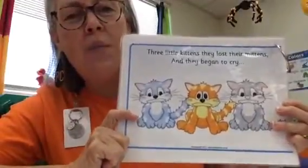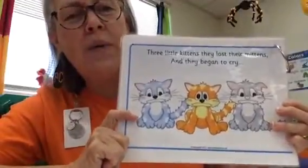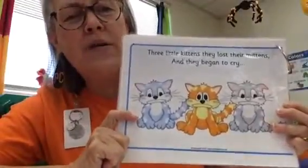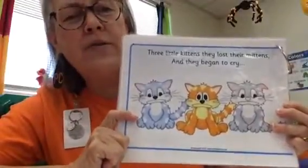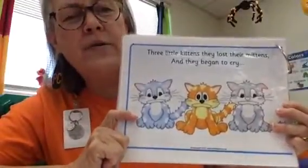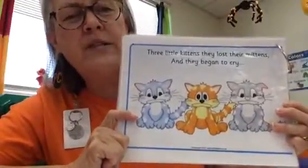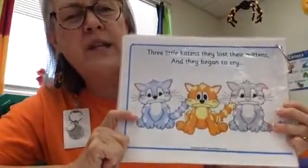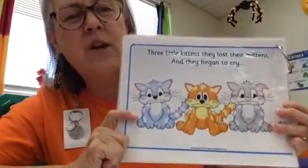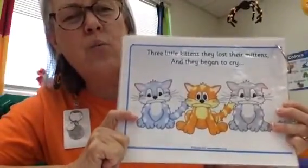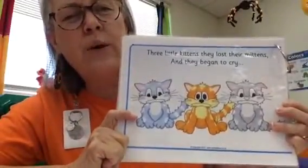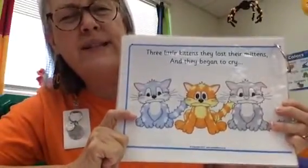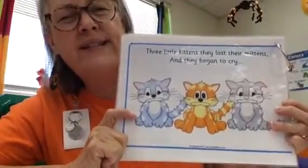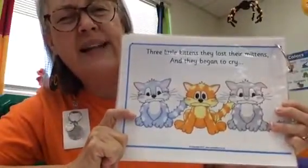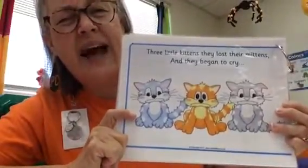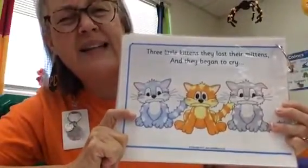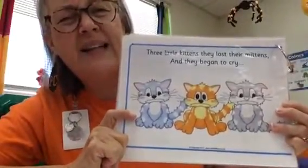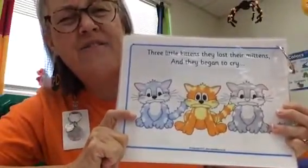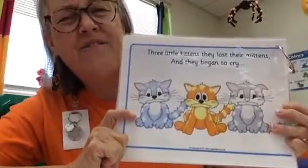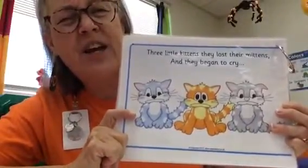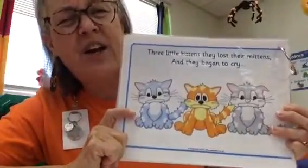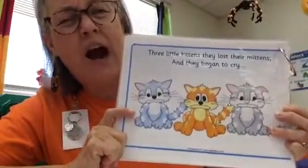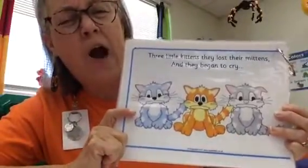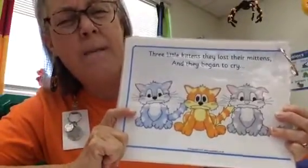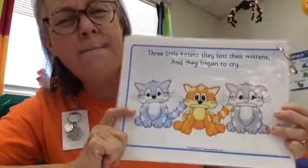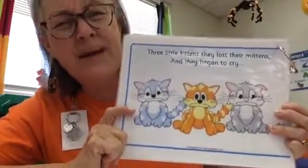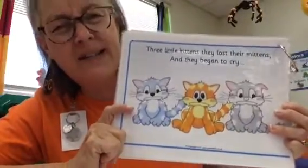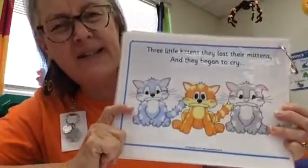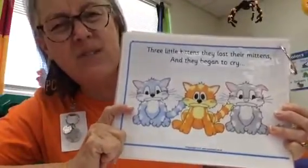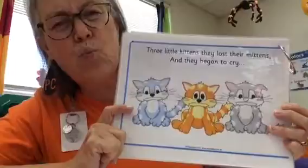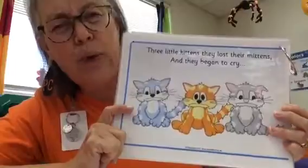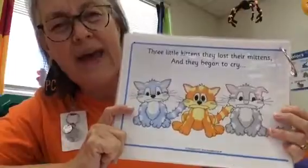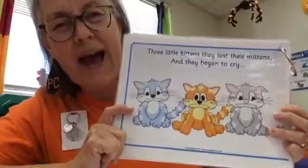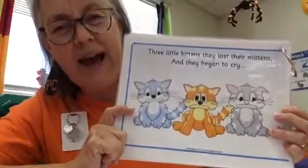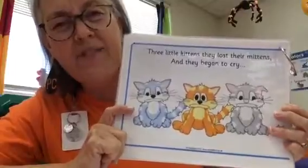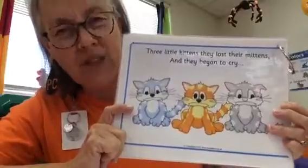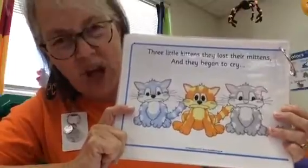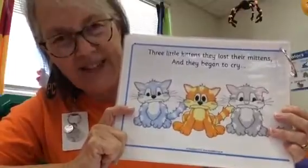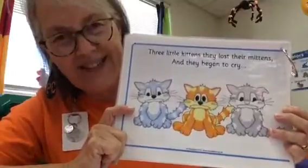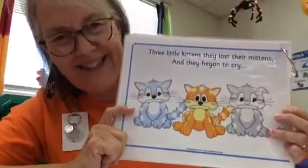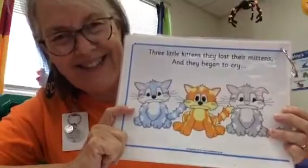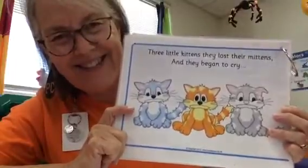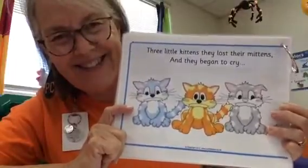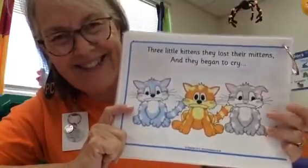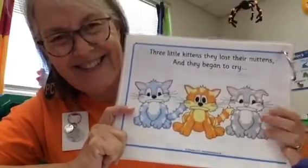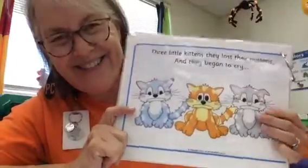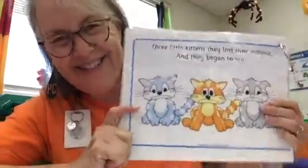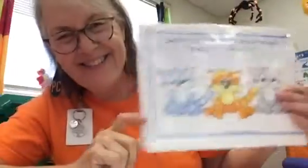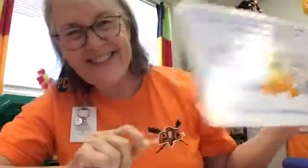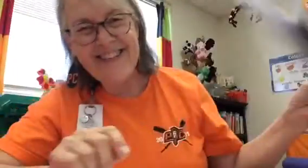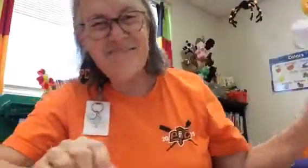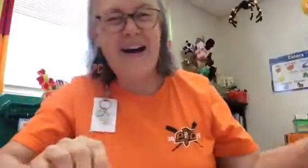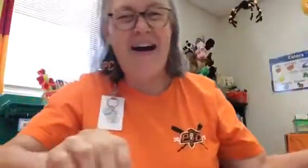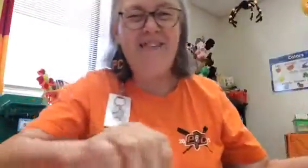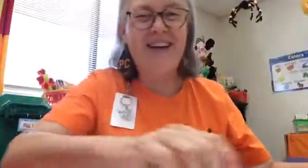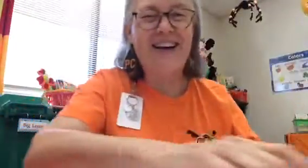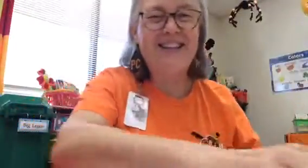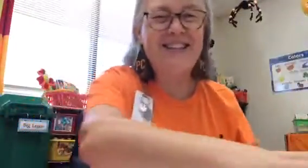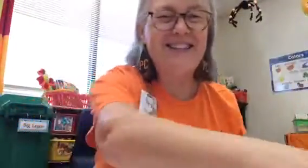mother dear we sadly fear our mittens we have lost bye friends see you